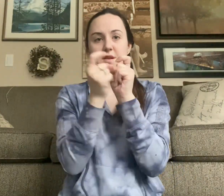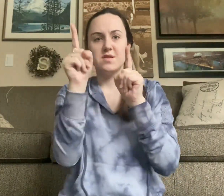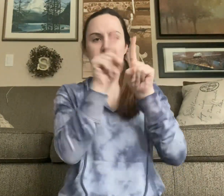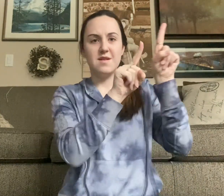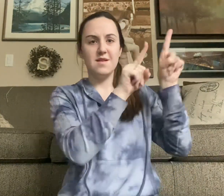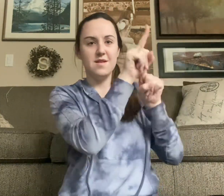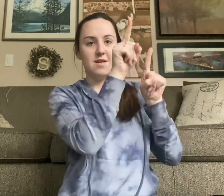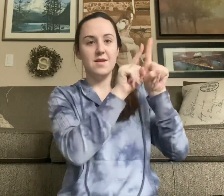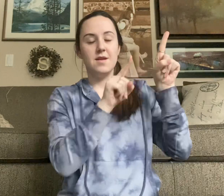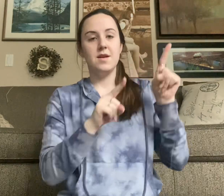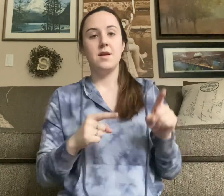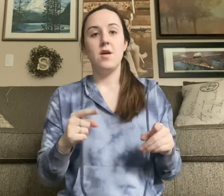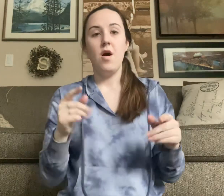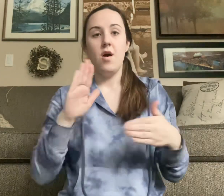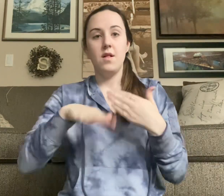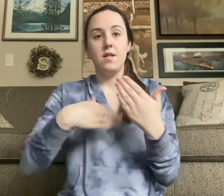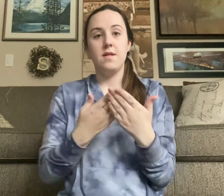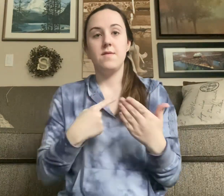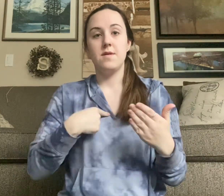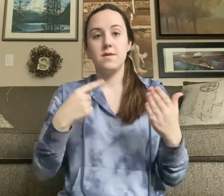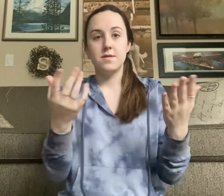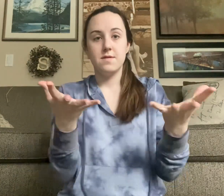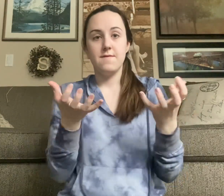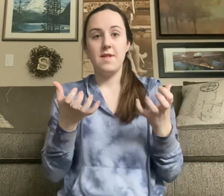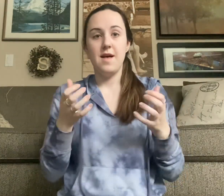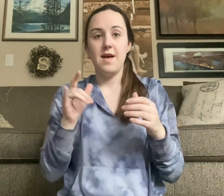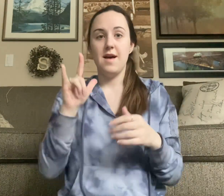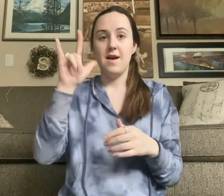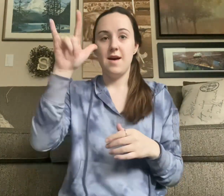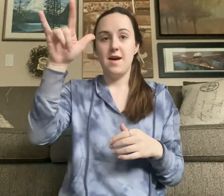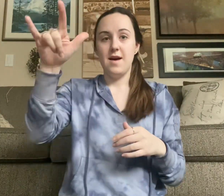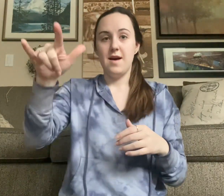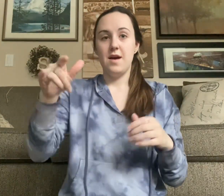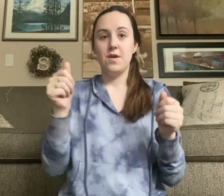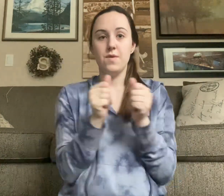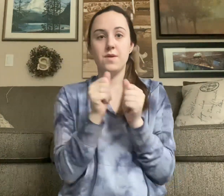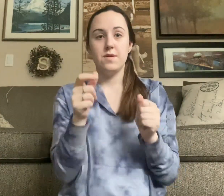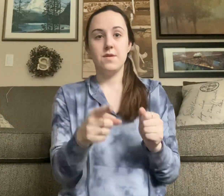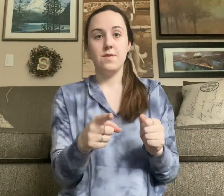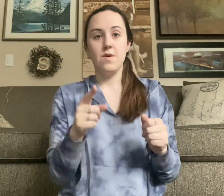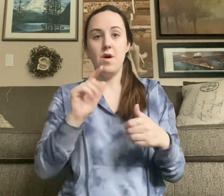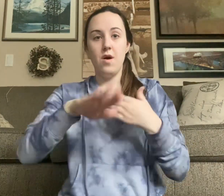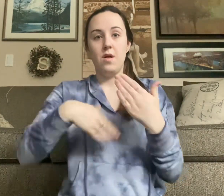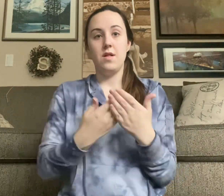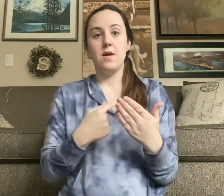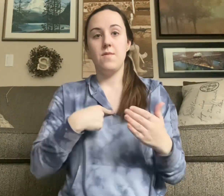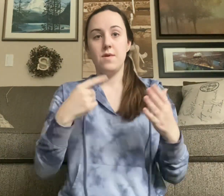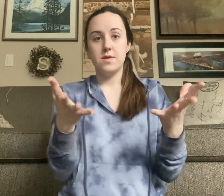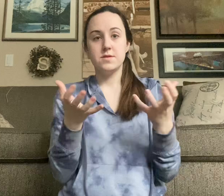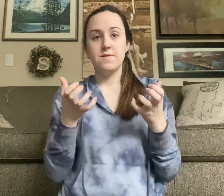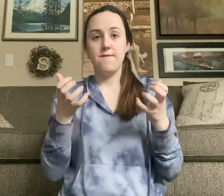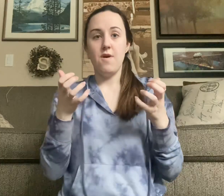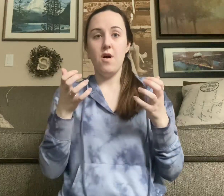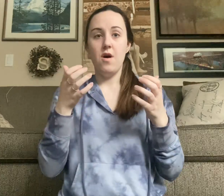Tonight All I want is to fly with you All I want is to fall